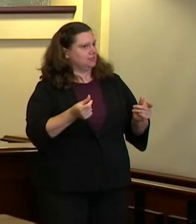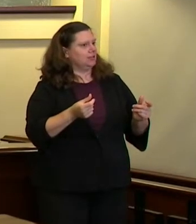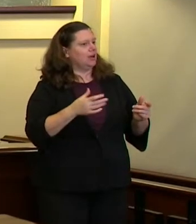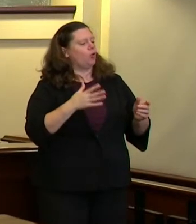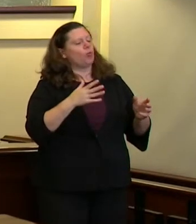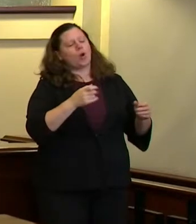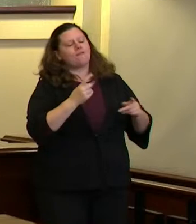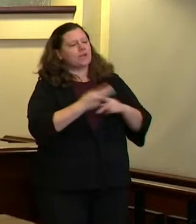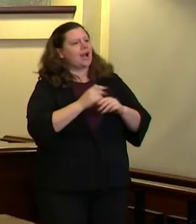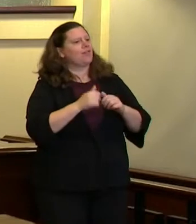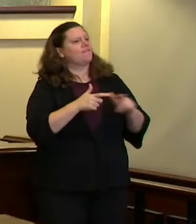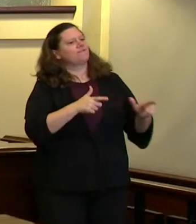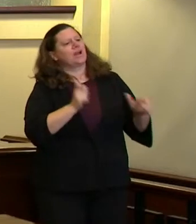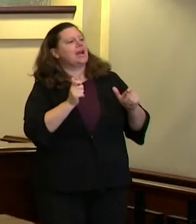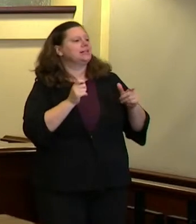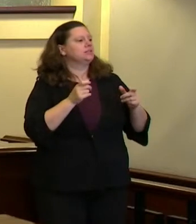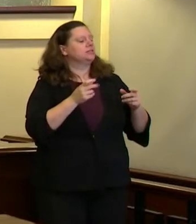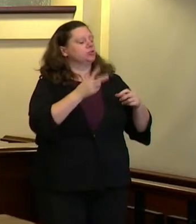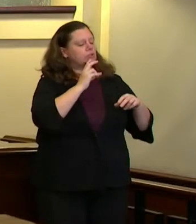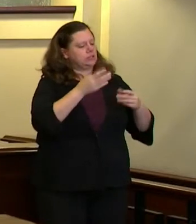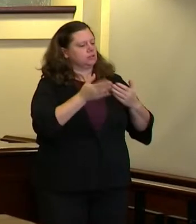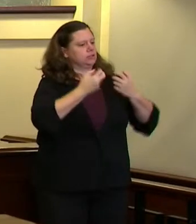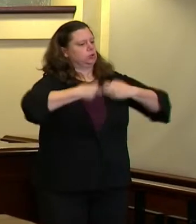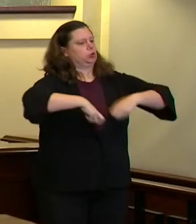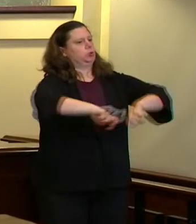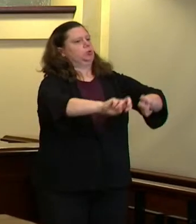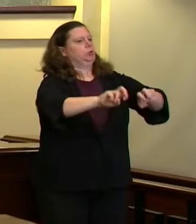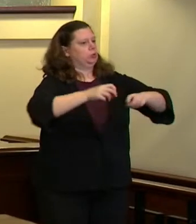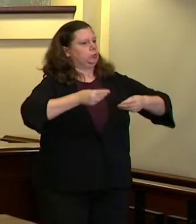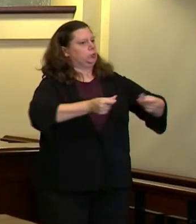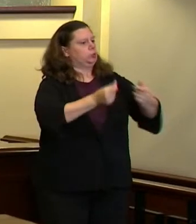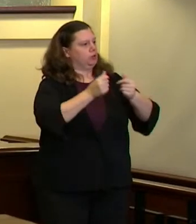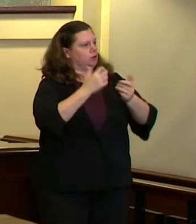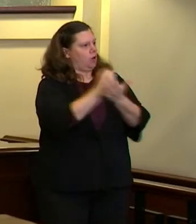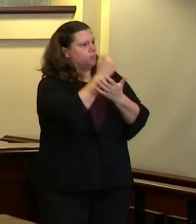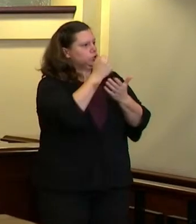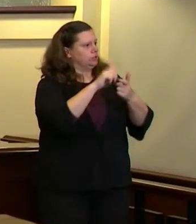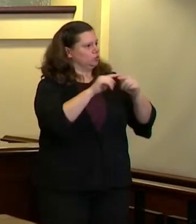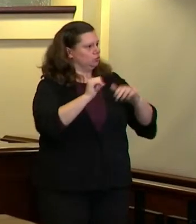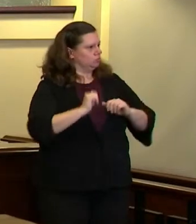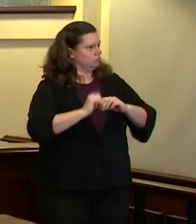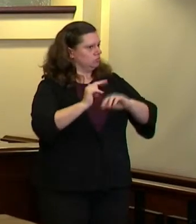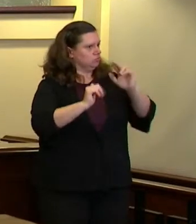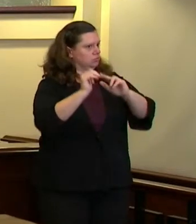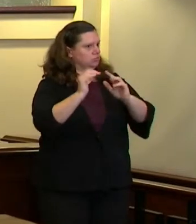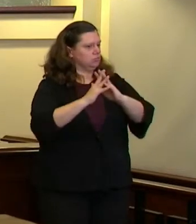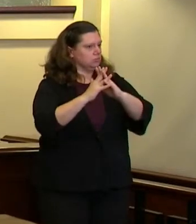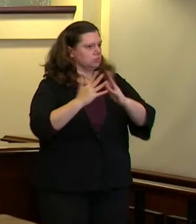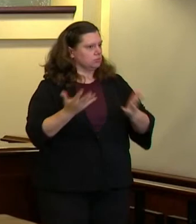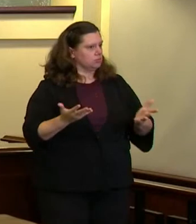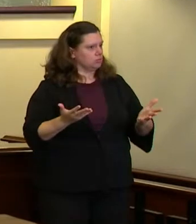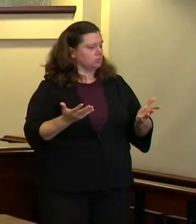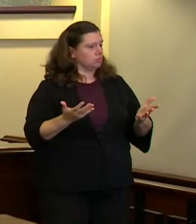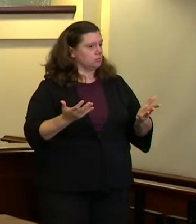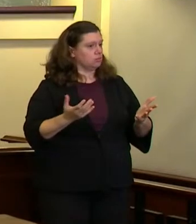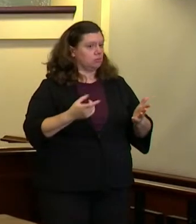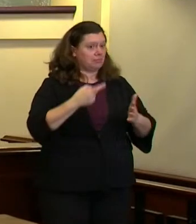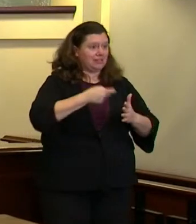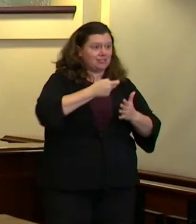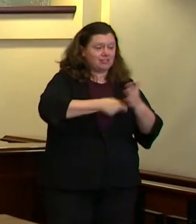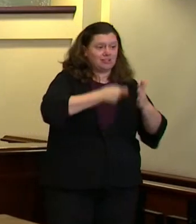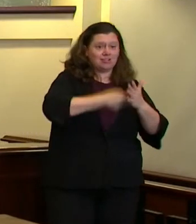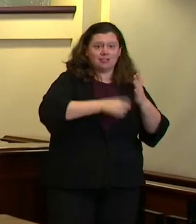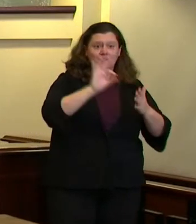streamlined permitting process i believe we would need to waive significant fees that we currently